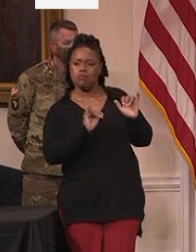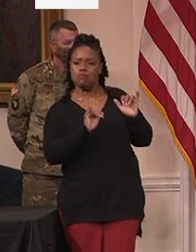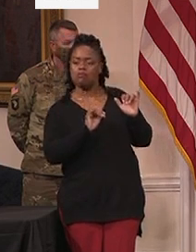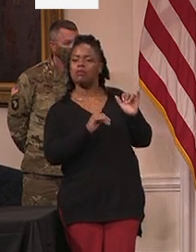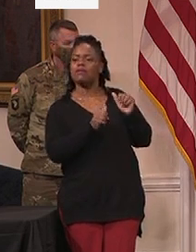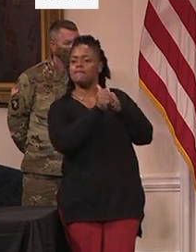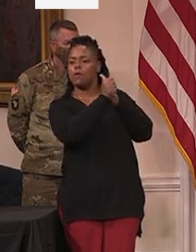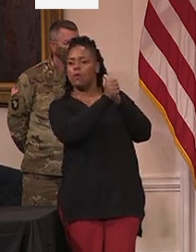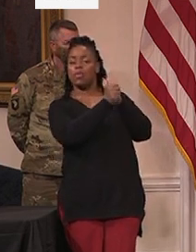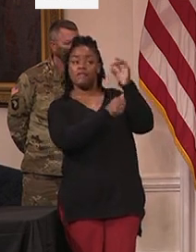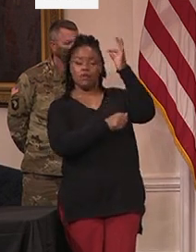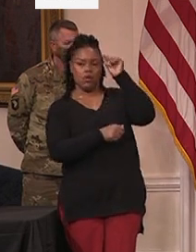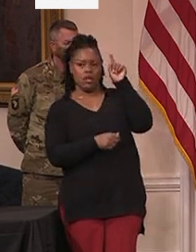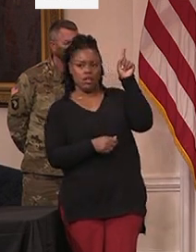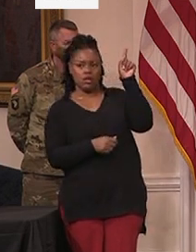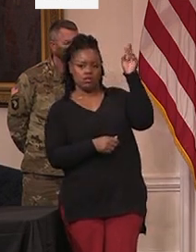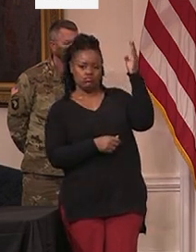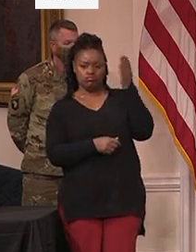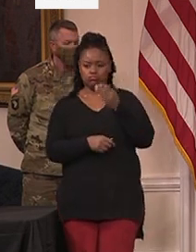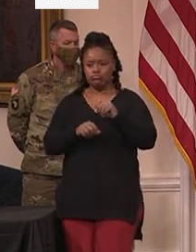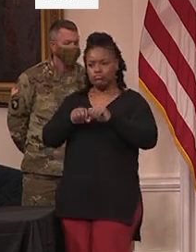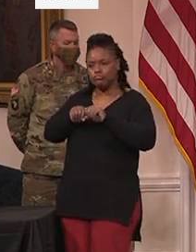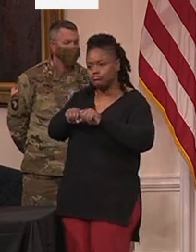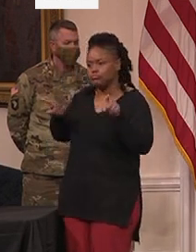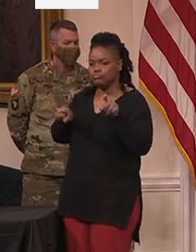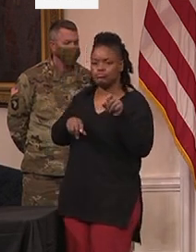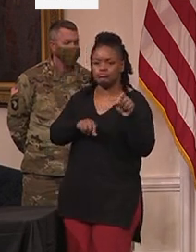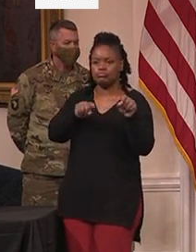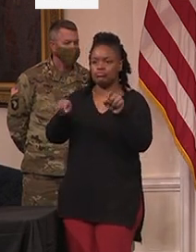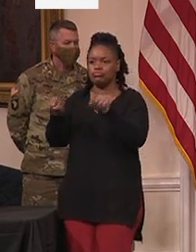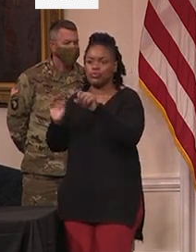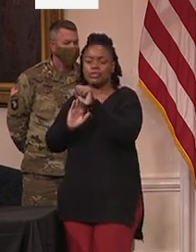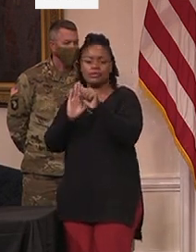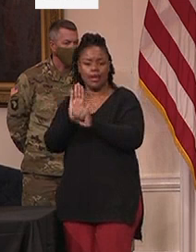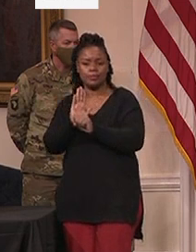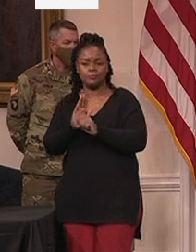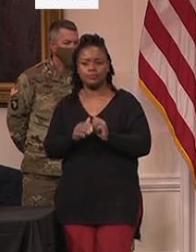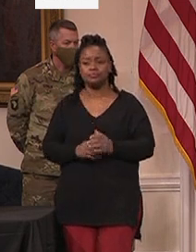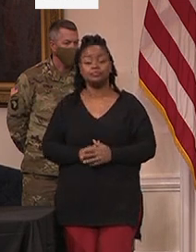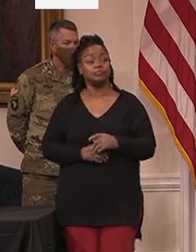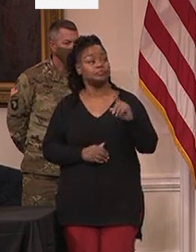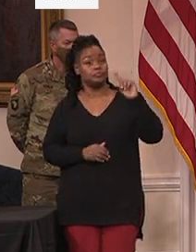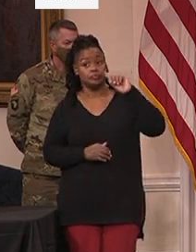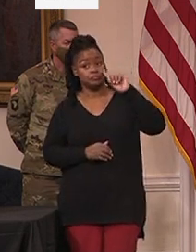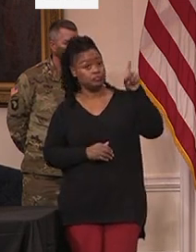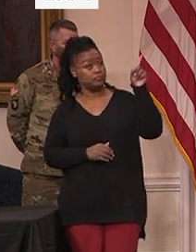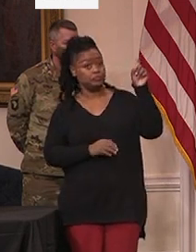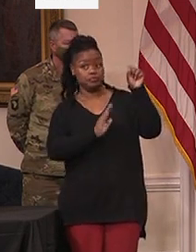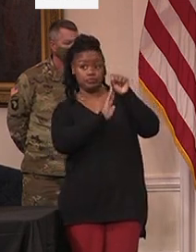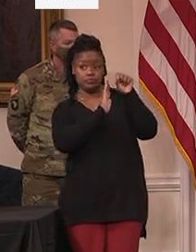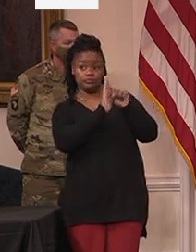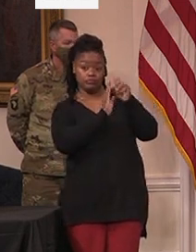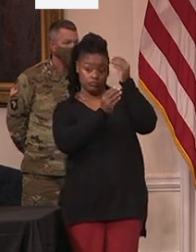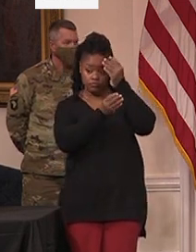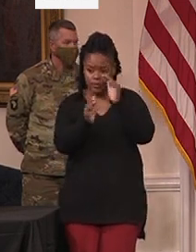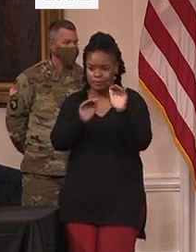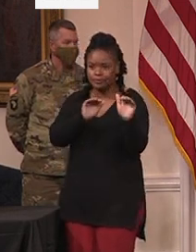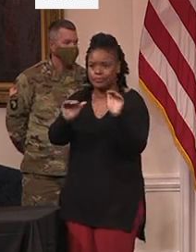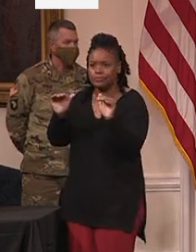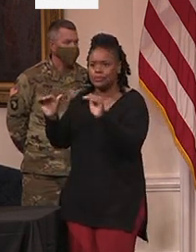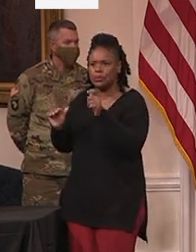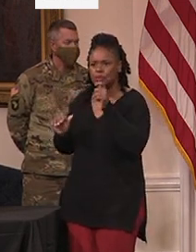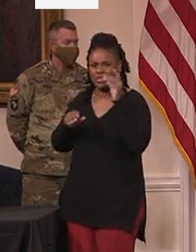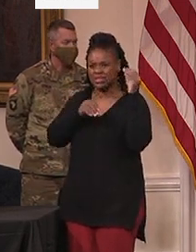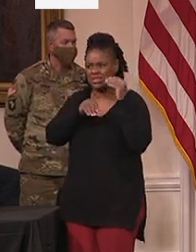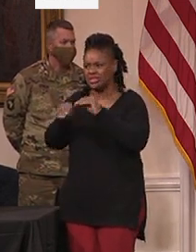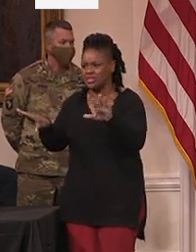to then notify our providers, the frontline vaccinators, and then they can immediately begin